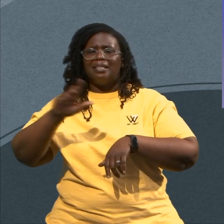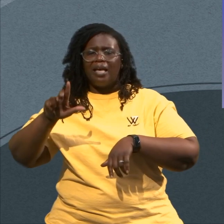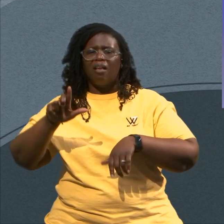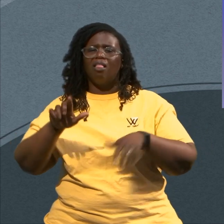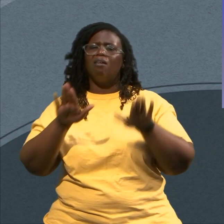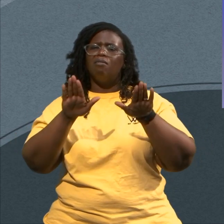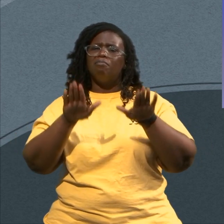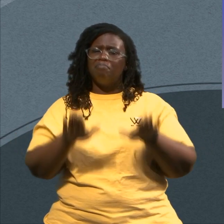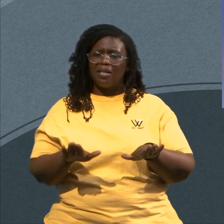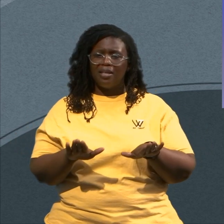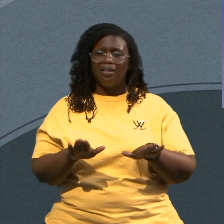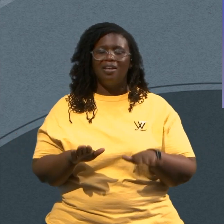The JDGV